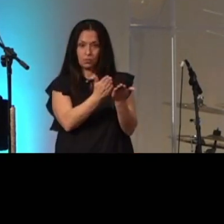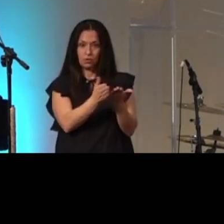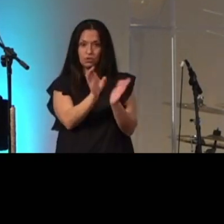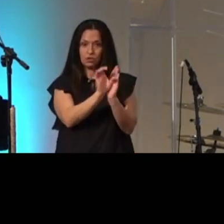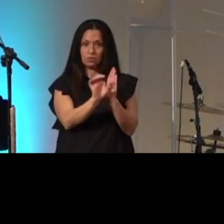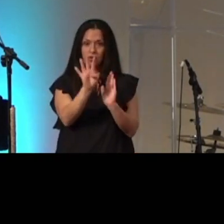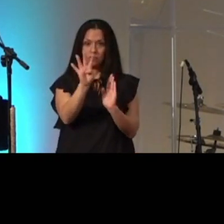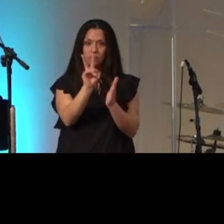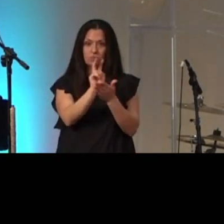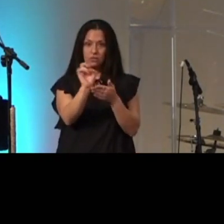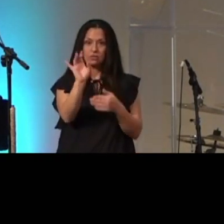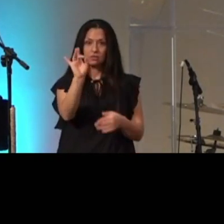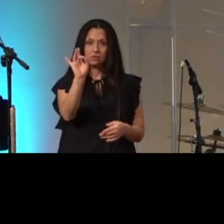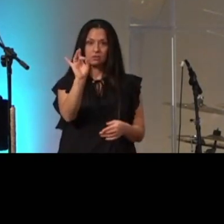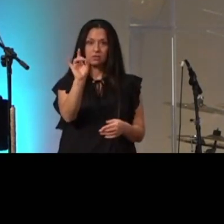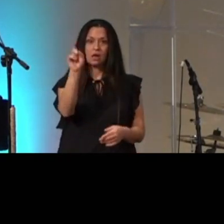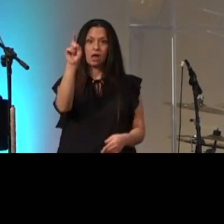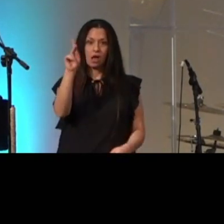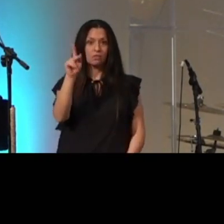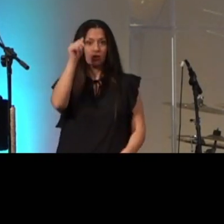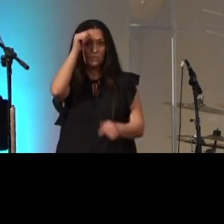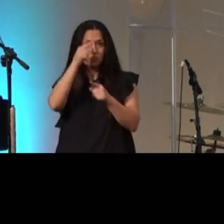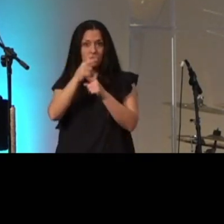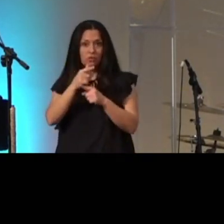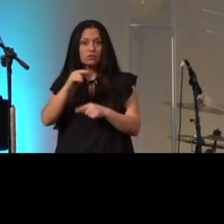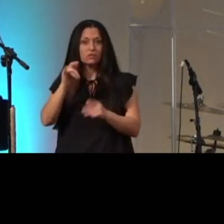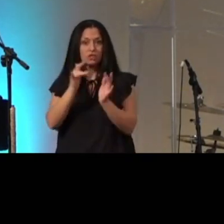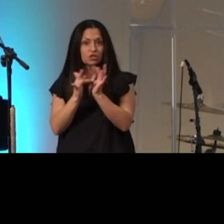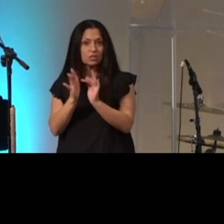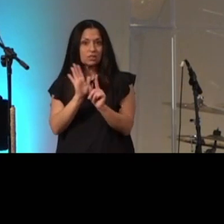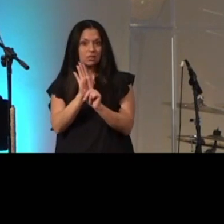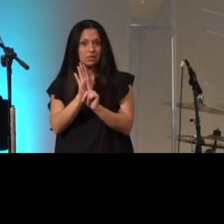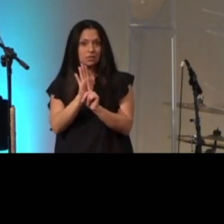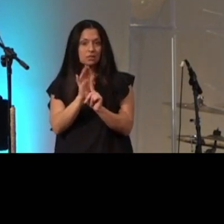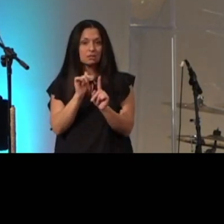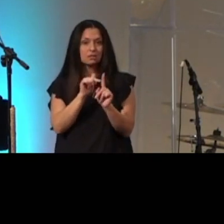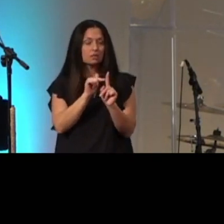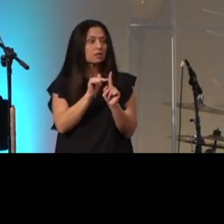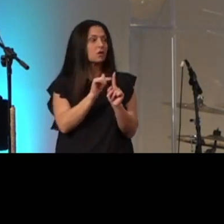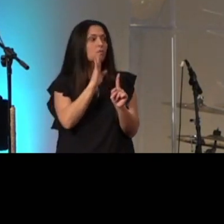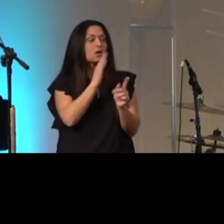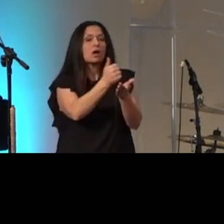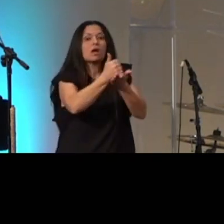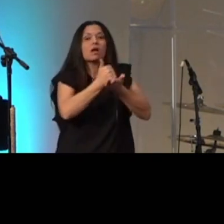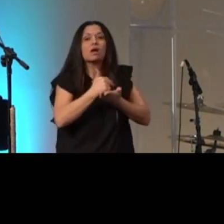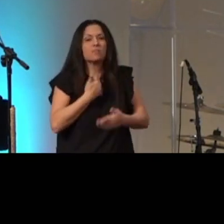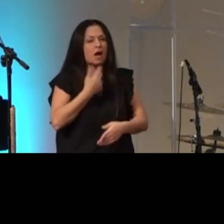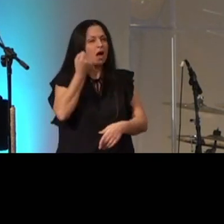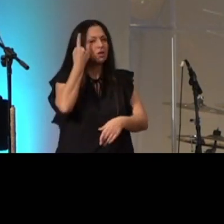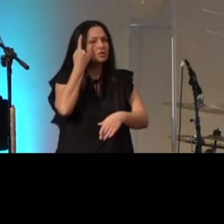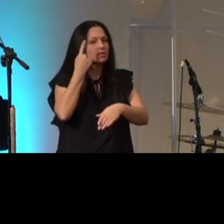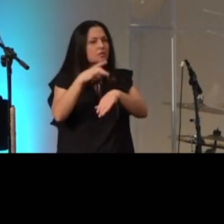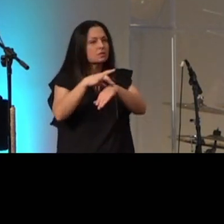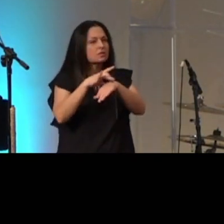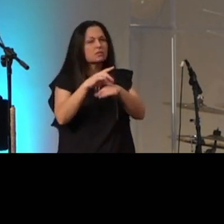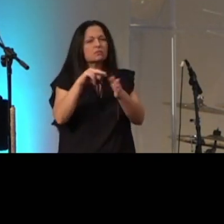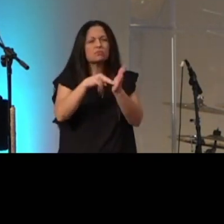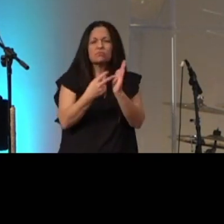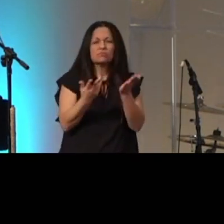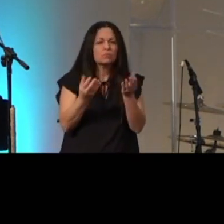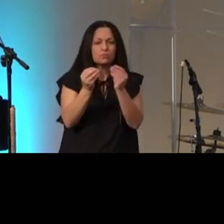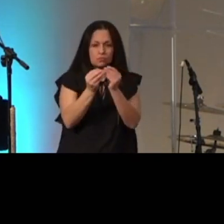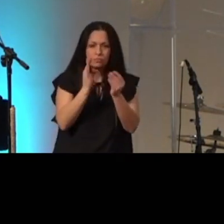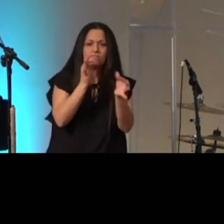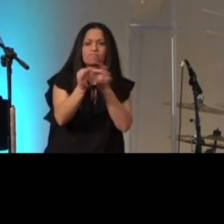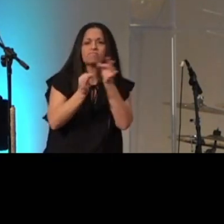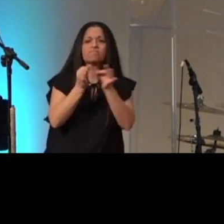4 verse 8 the half brother of jesus is going to help us understand this context a little bit more this is james 4 8